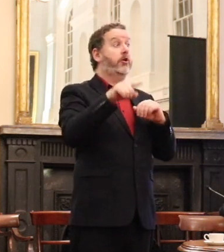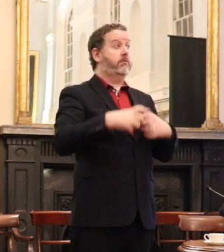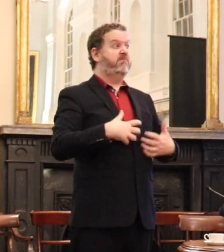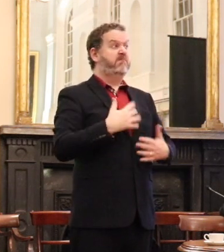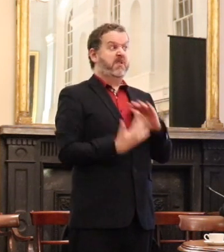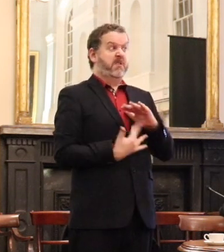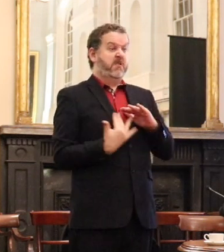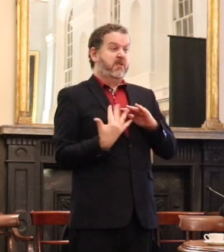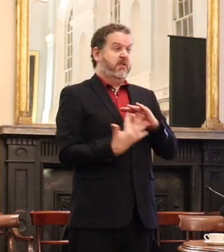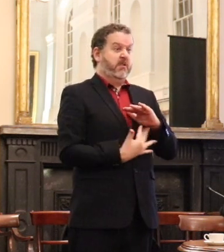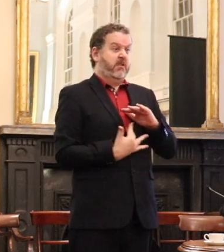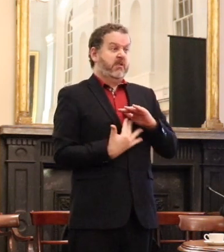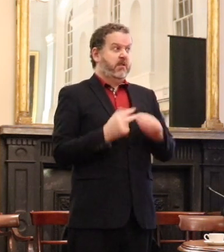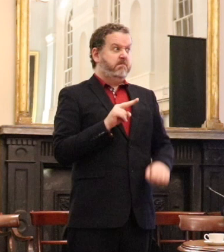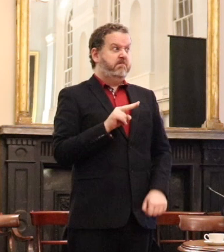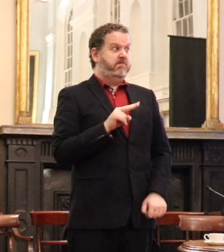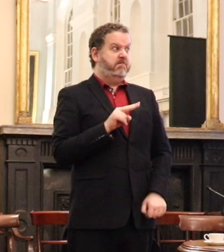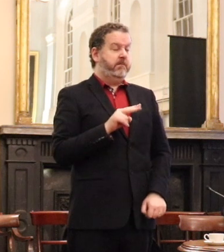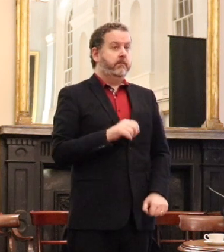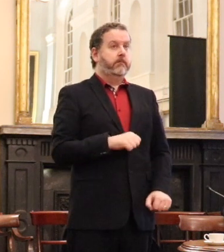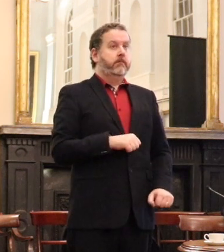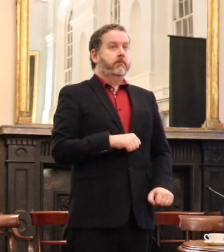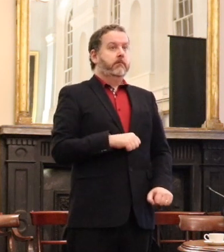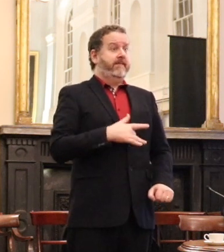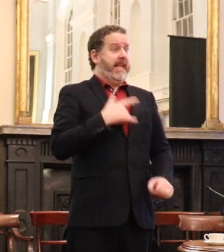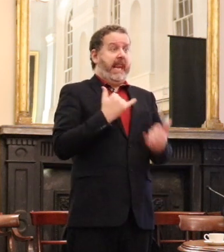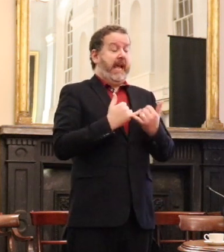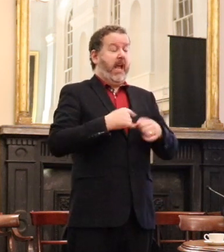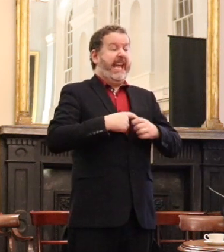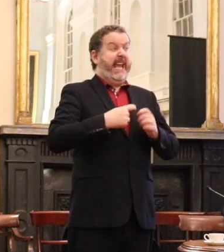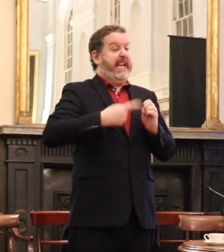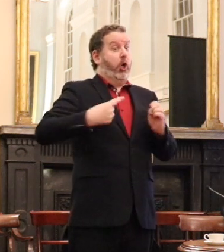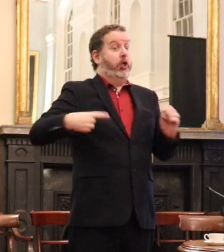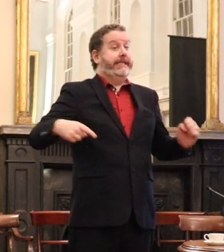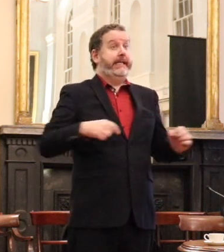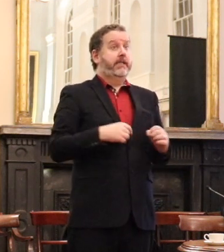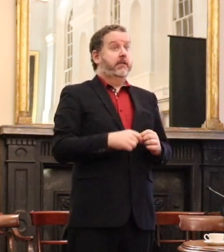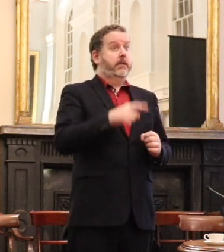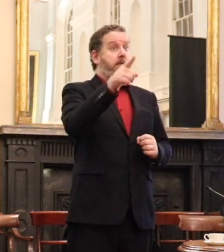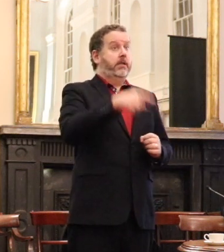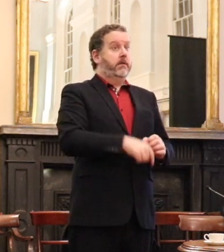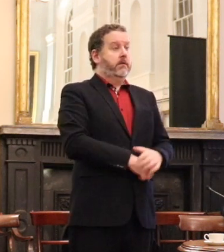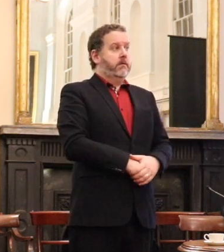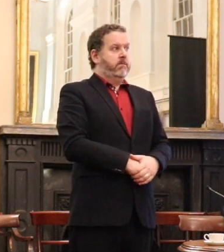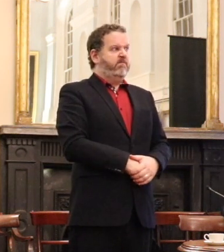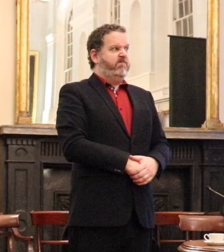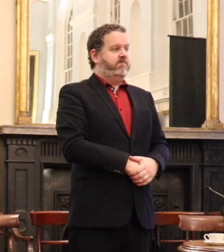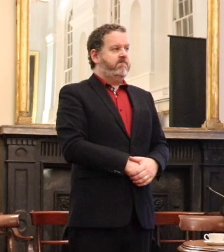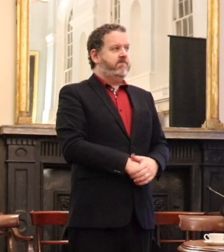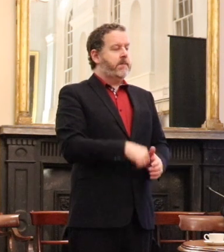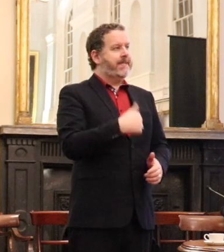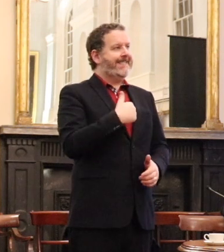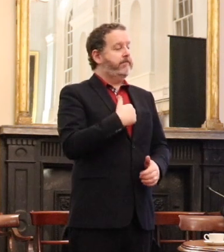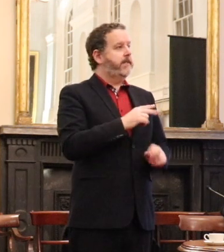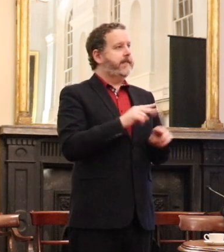Greenwood. After what seemed like an eternity through completely gritted his teeth, he said to me that he was